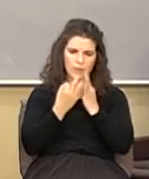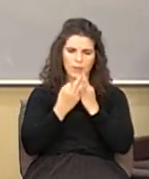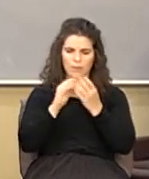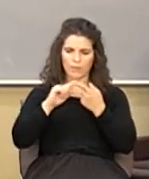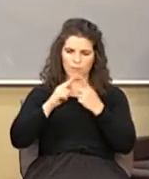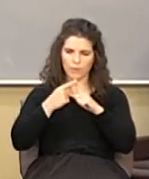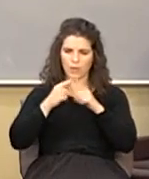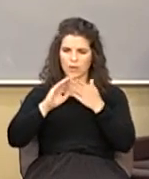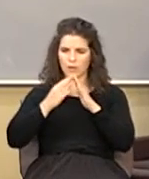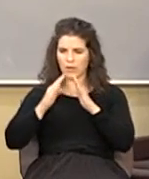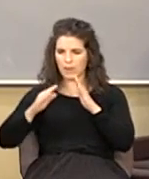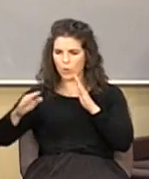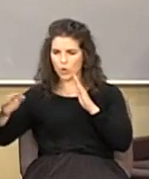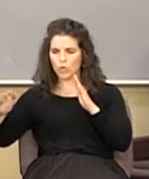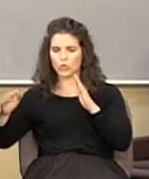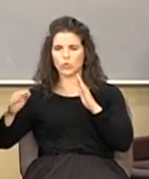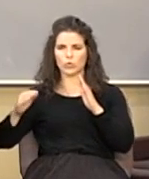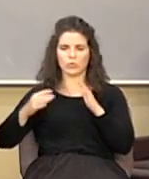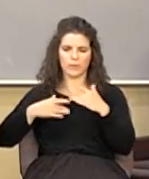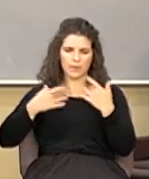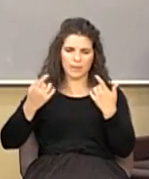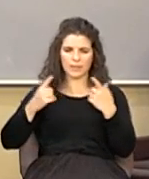your neighbors somebody's done something to you